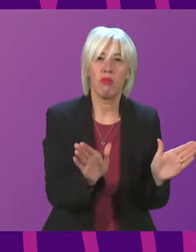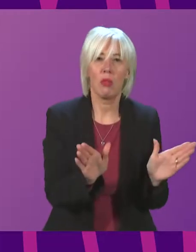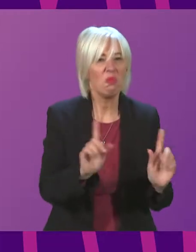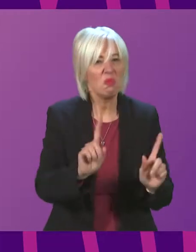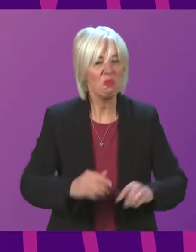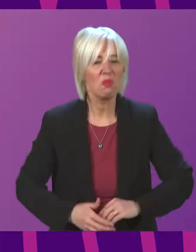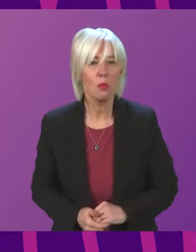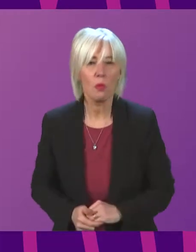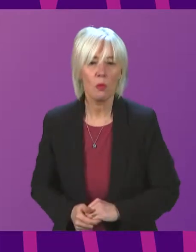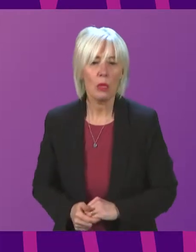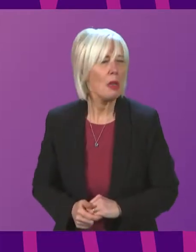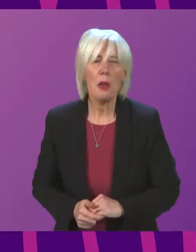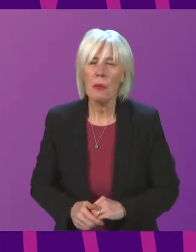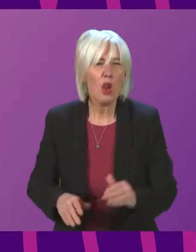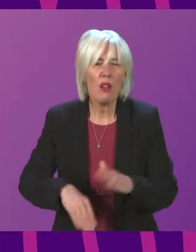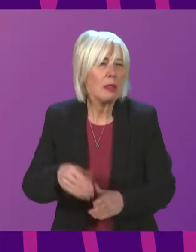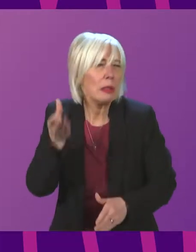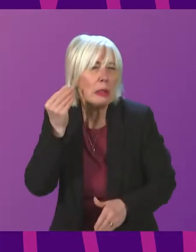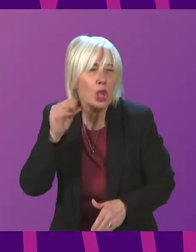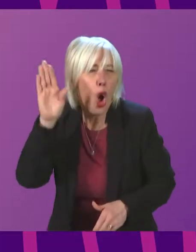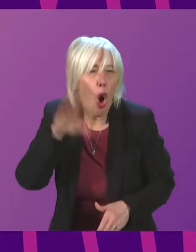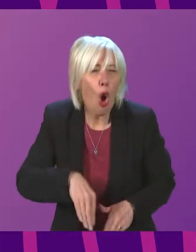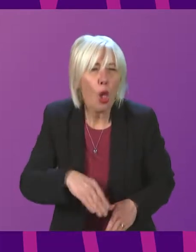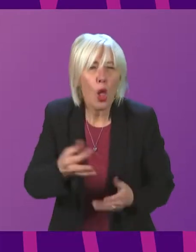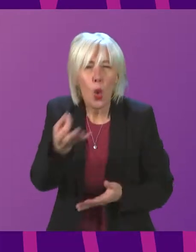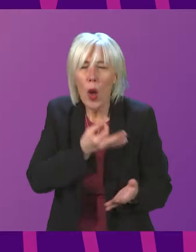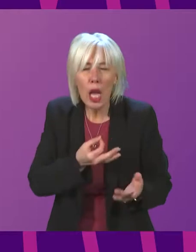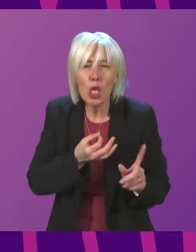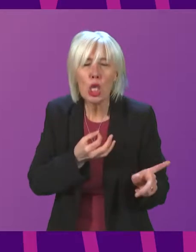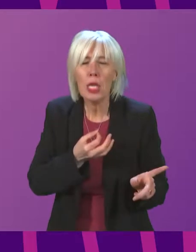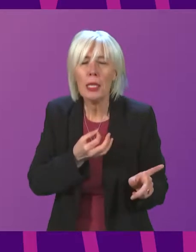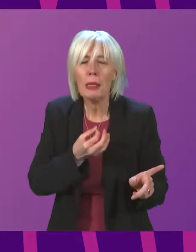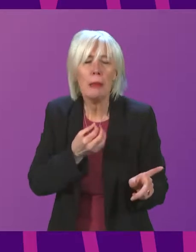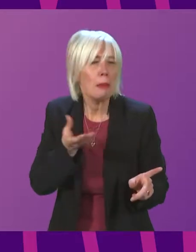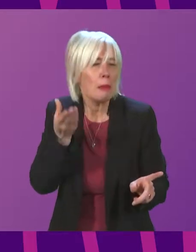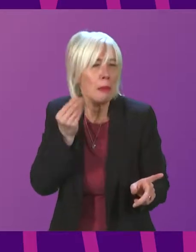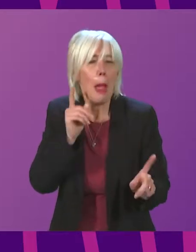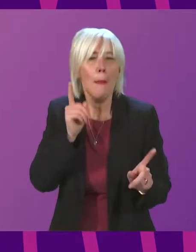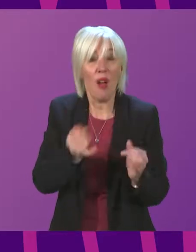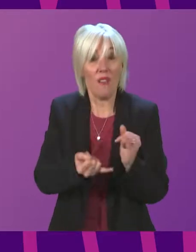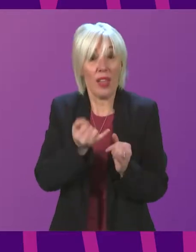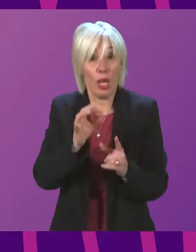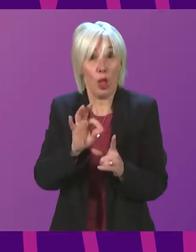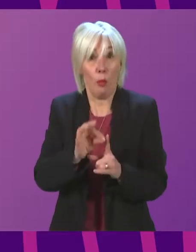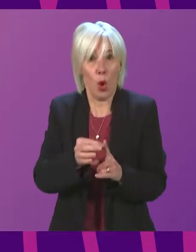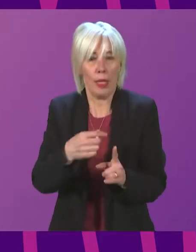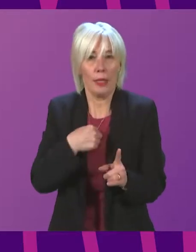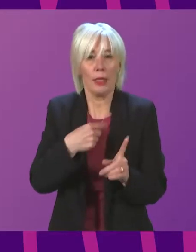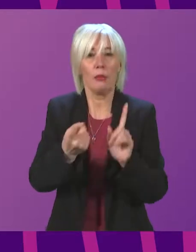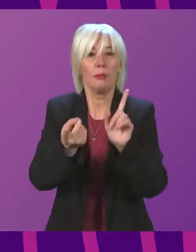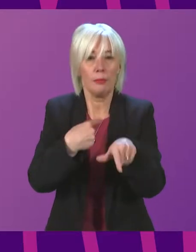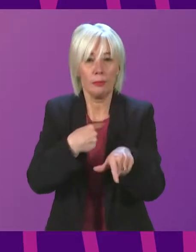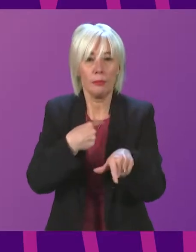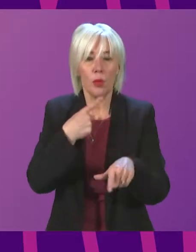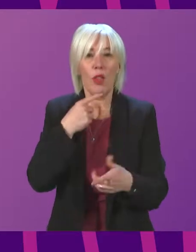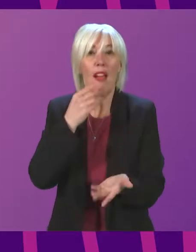I did not quite get all of that, but what I would say to Ms Mackay on her final point is that we have got